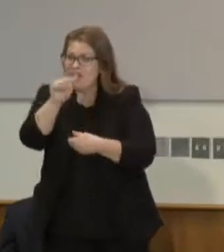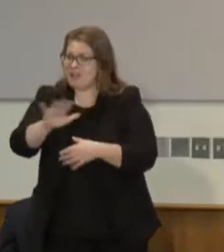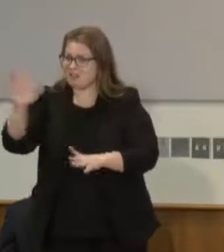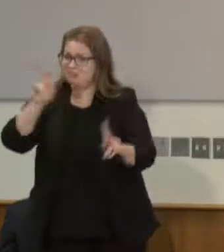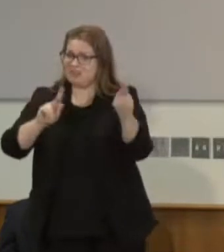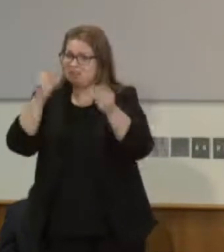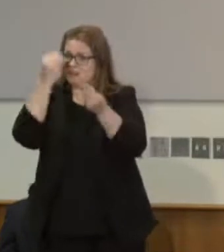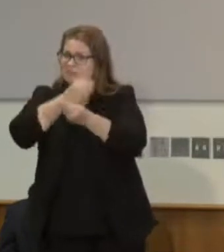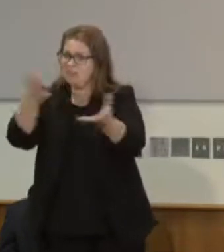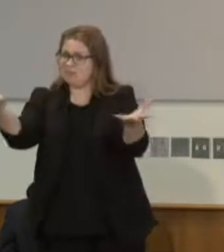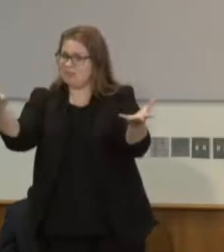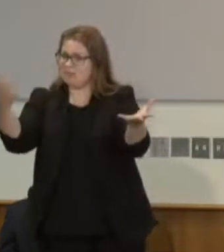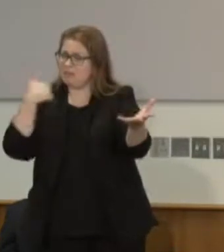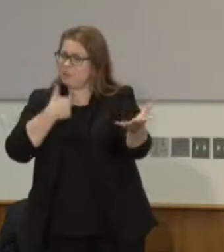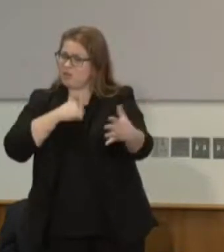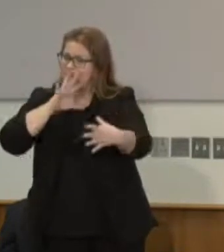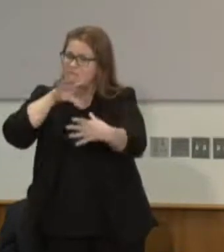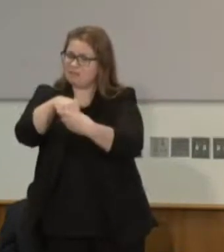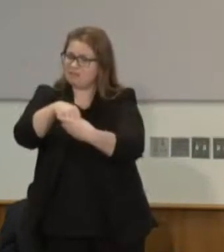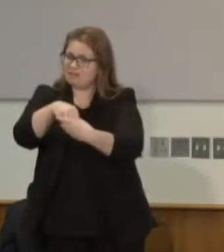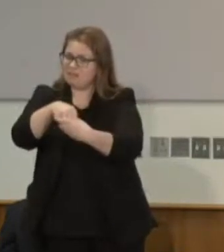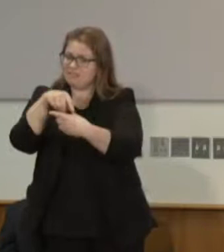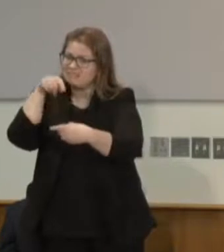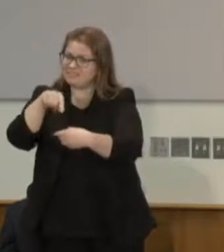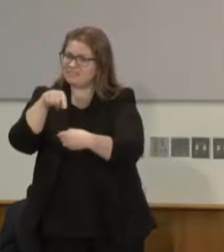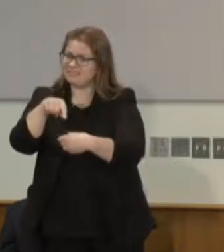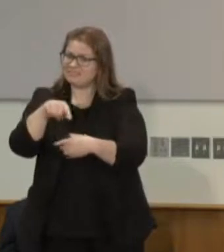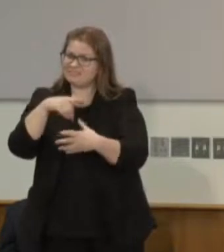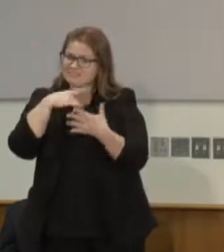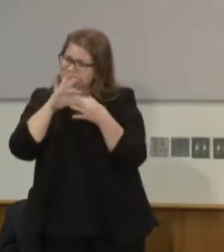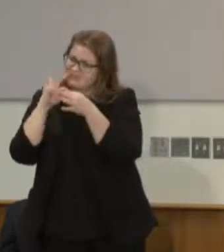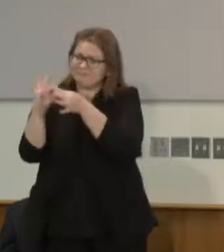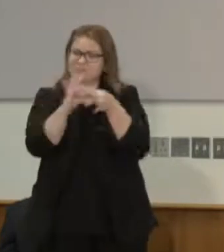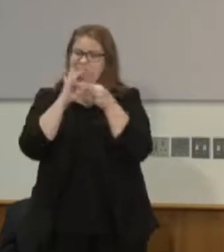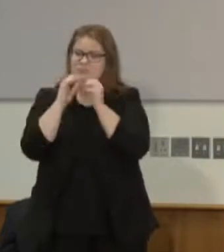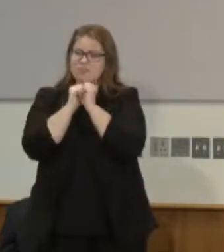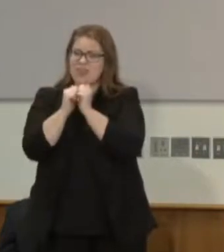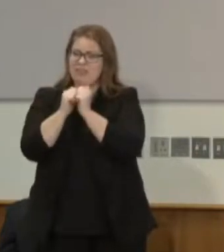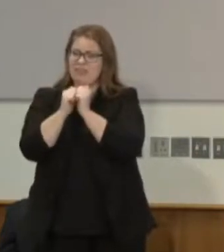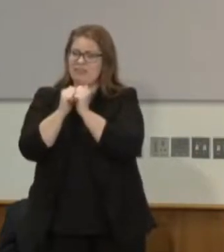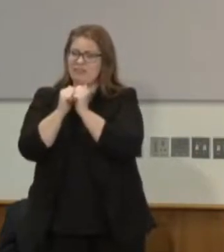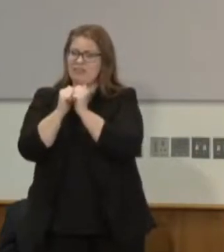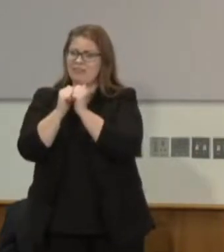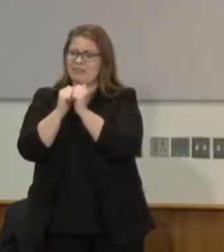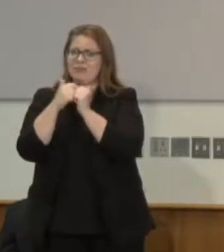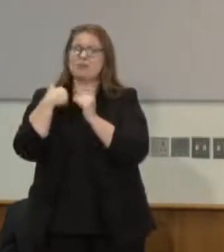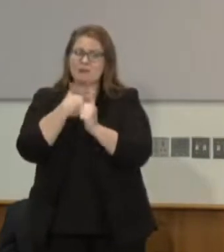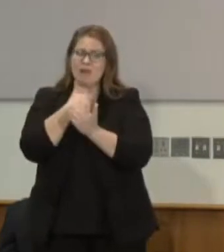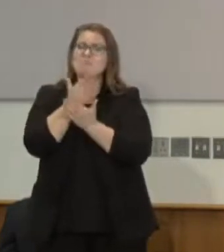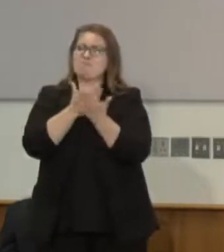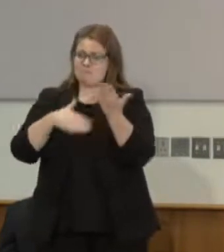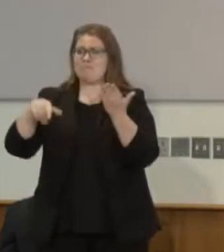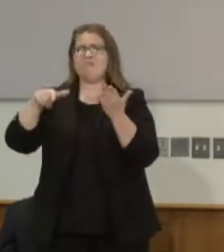know that we are part of this together and we are part of this too